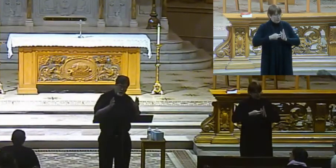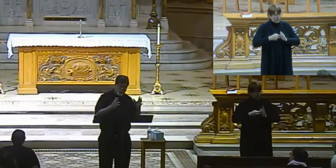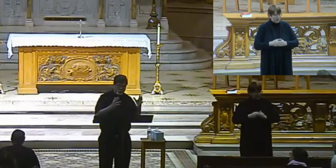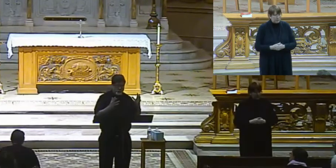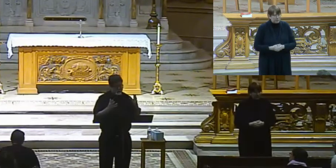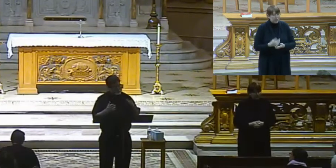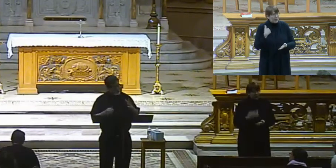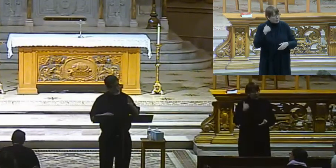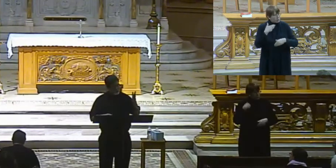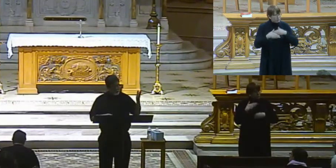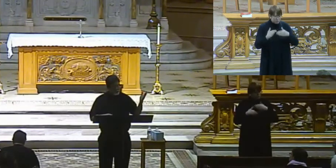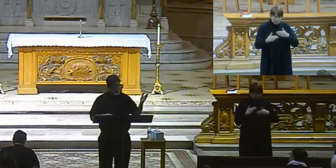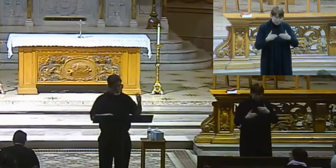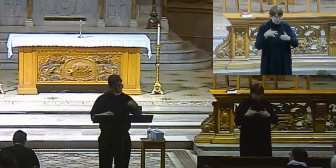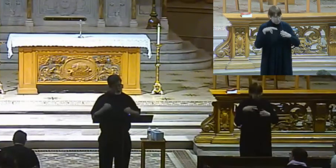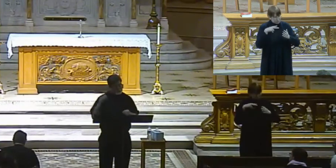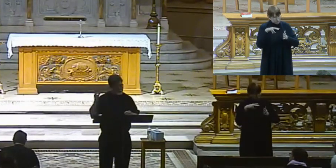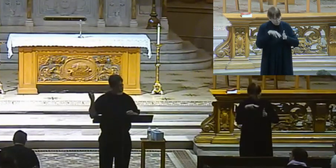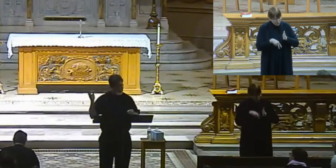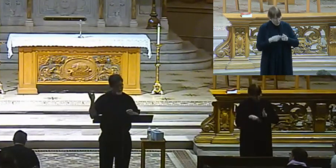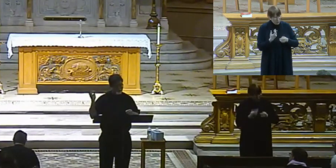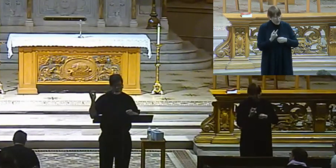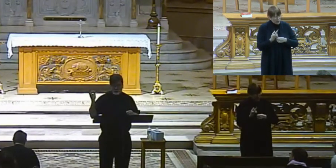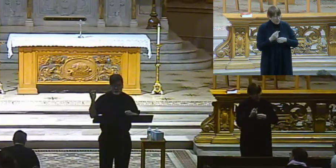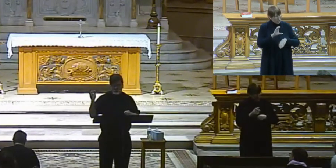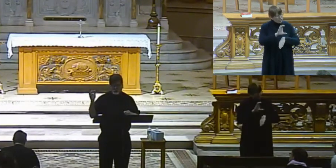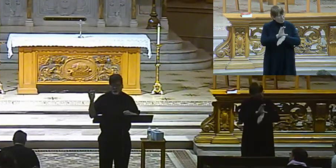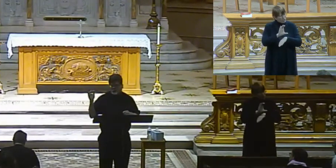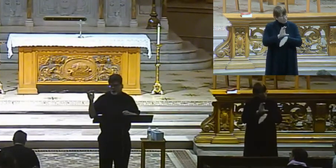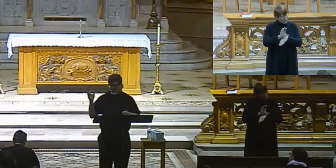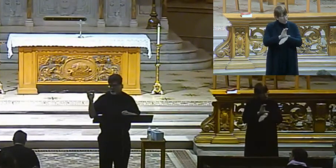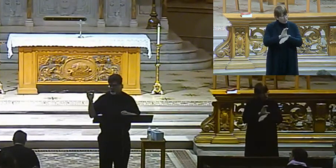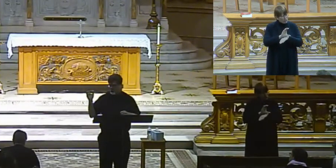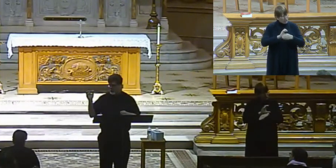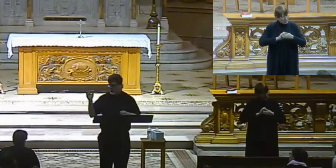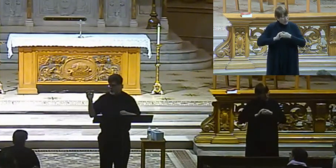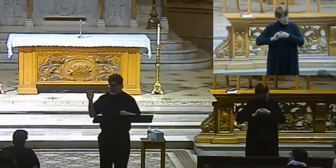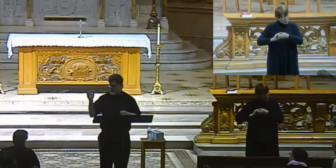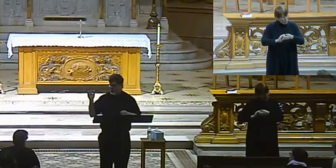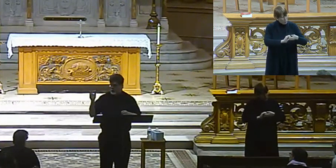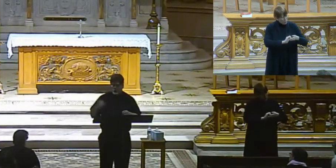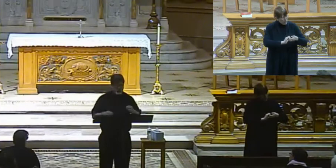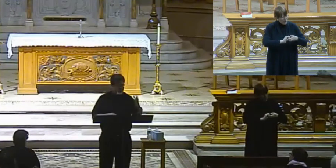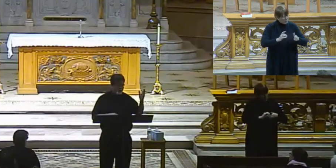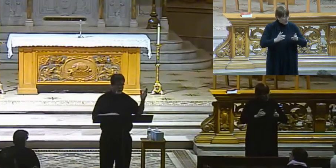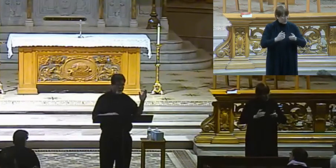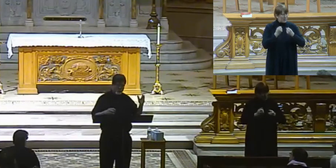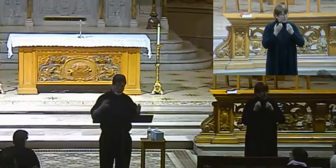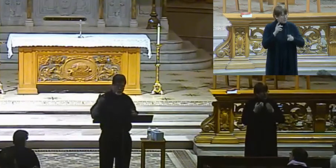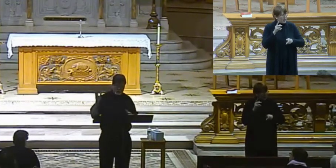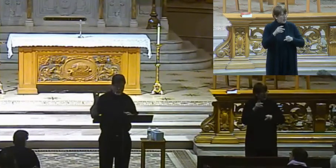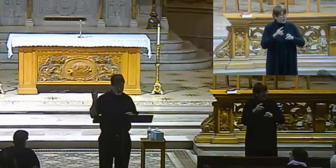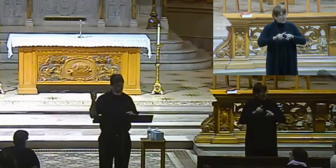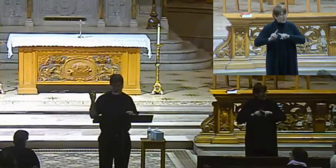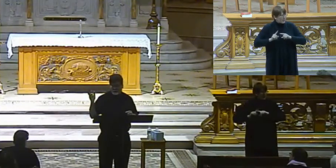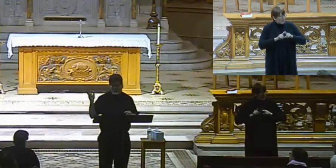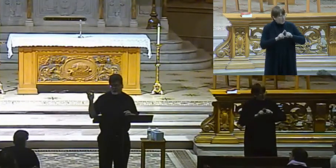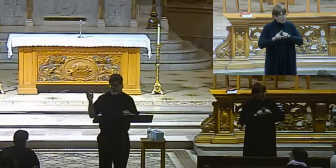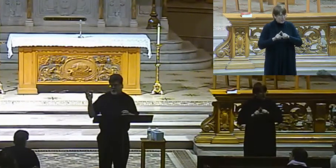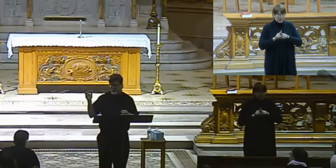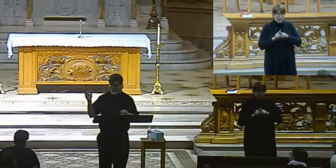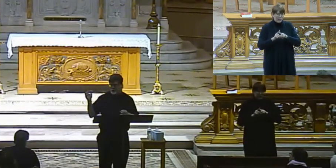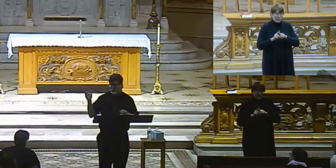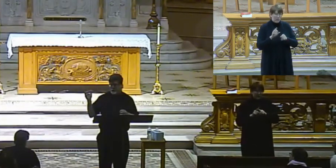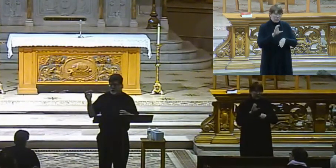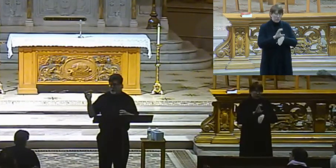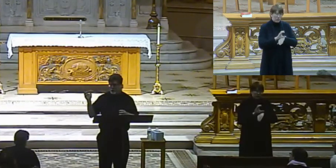we go through, we're going to say, okay, well the church is one, but there's many ways in which the church isn't one, all right? The church is holy, but we can certainly name a number